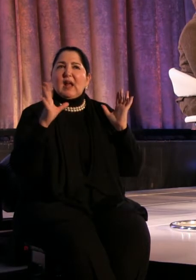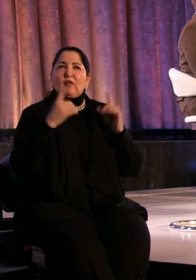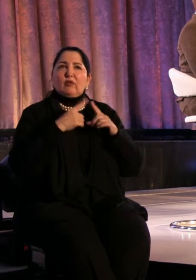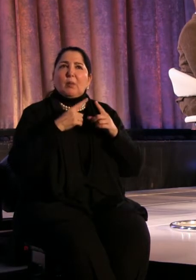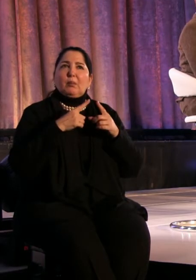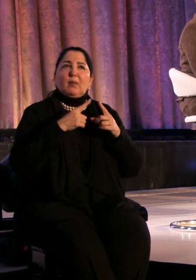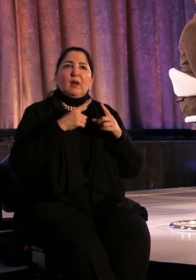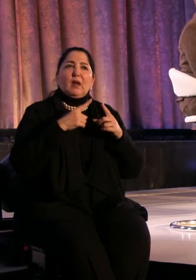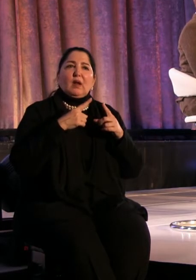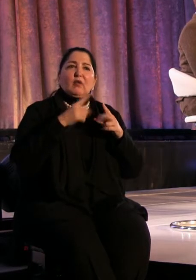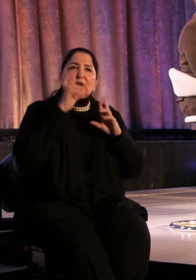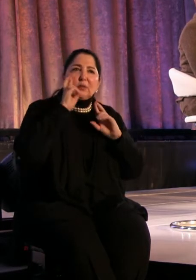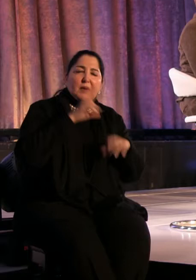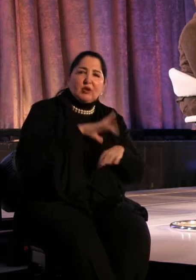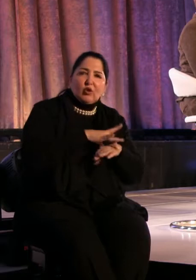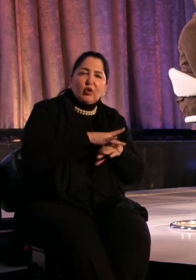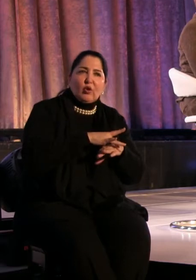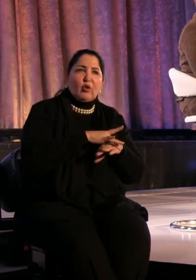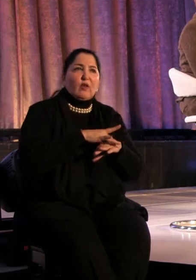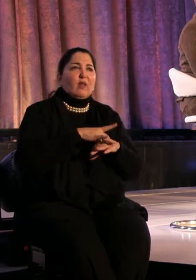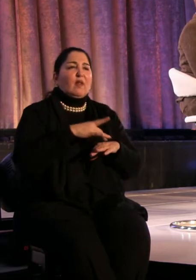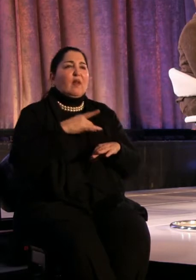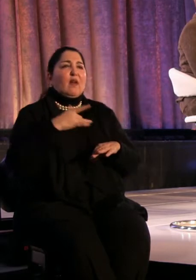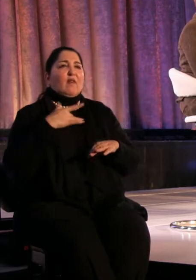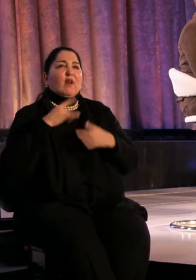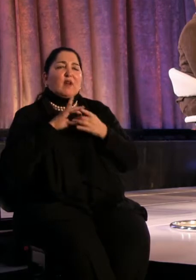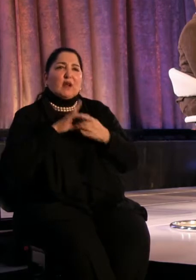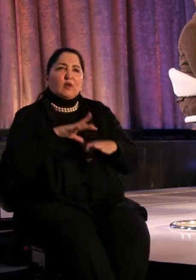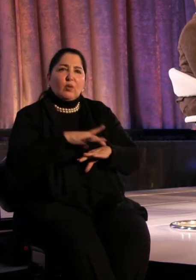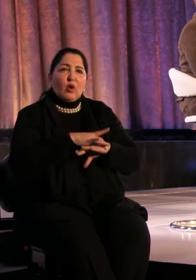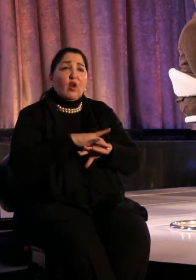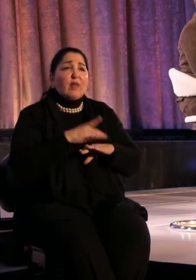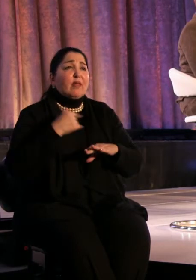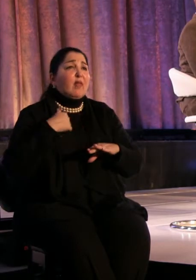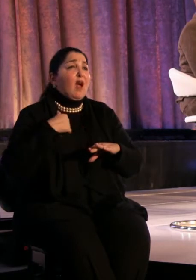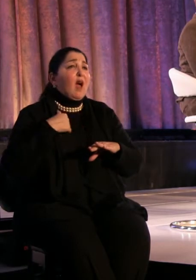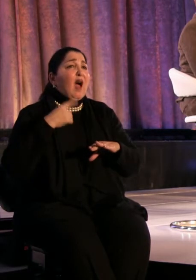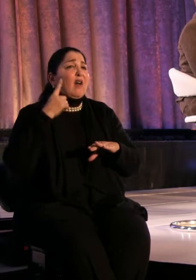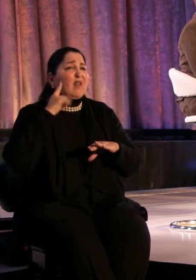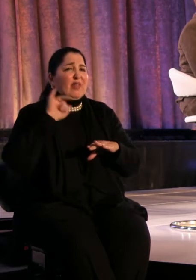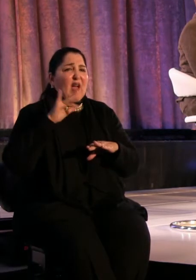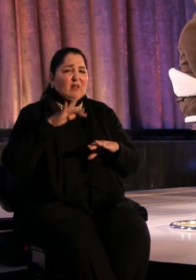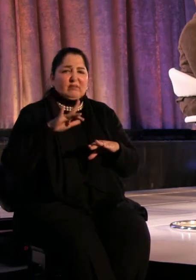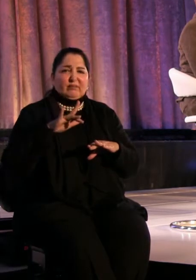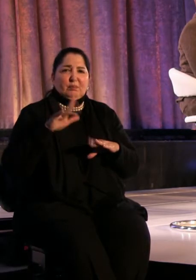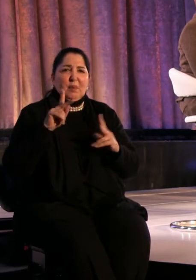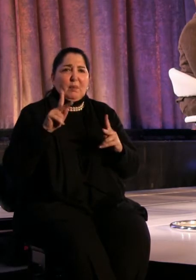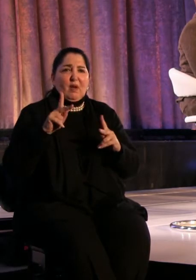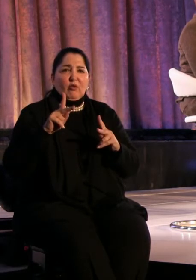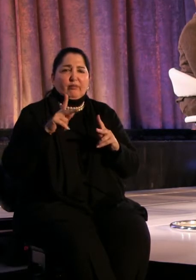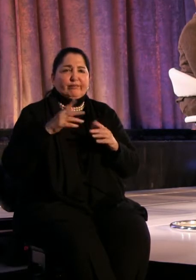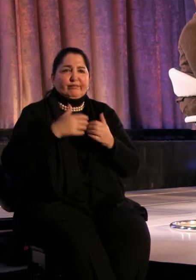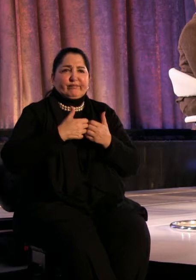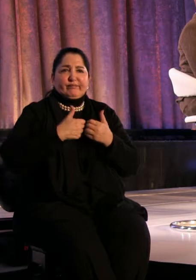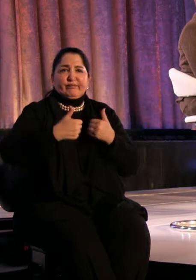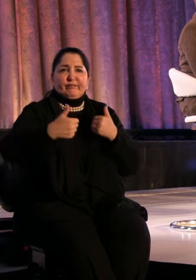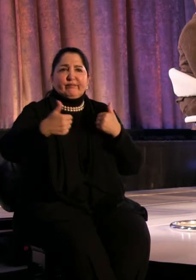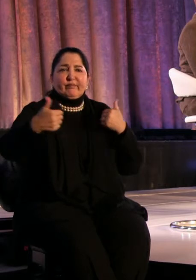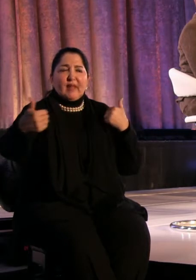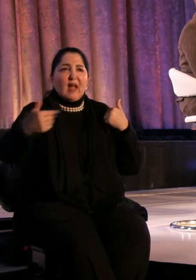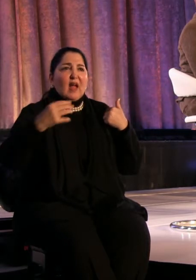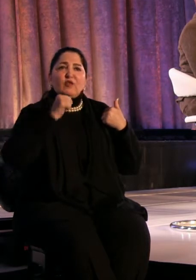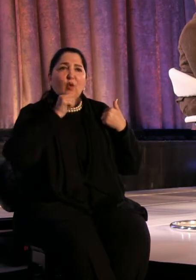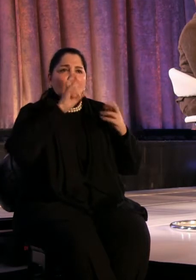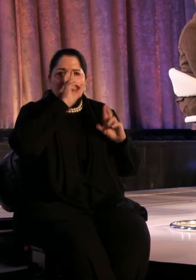planet. But traditionally, we had many, many different inventions and ways of